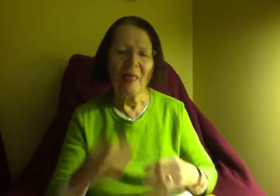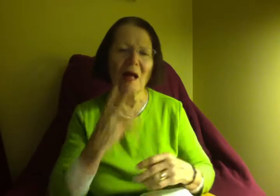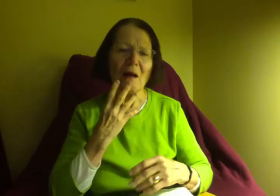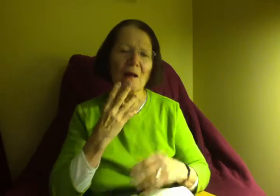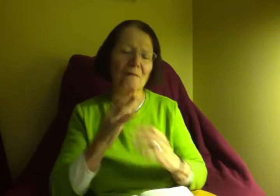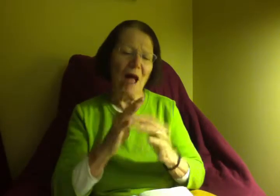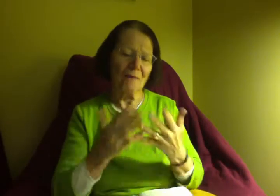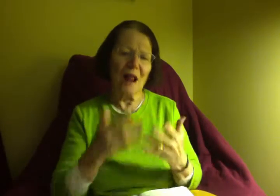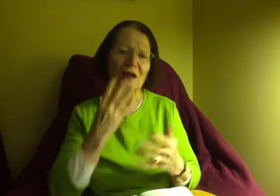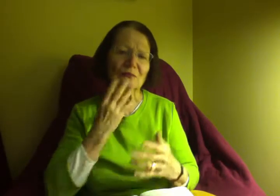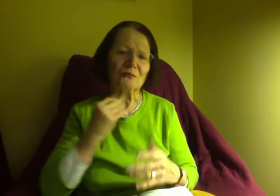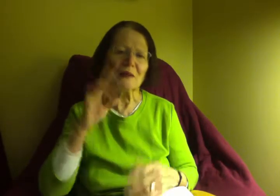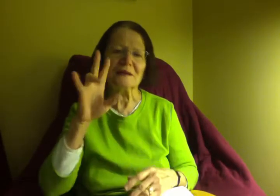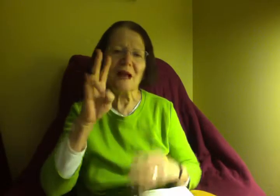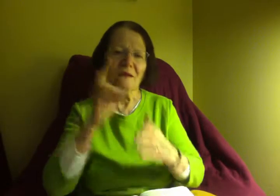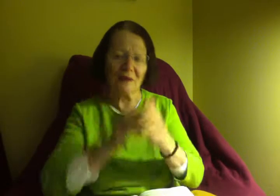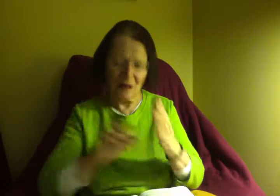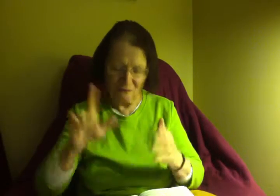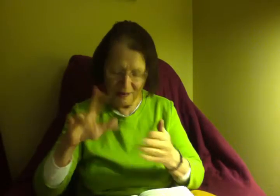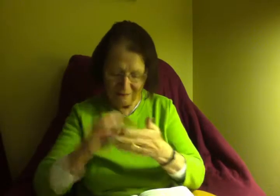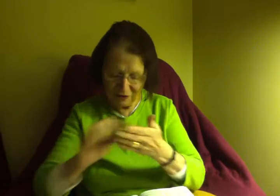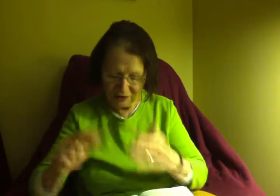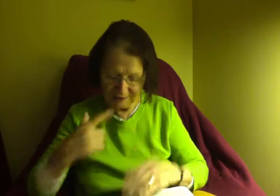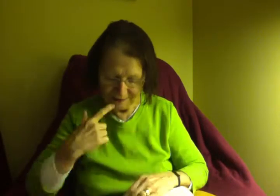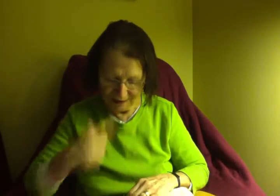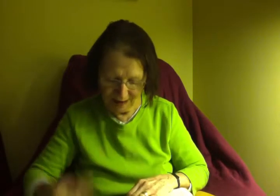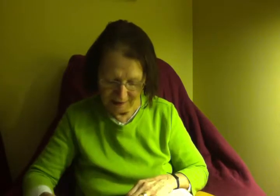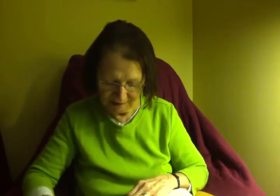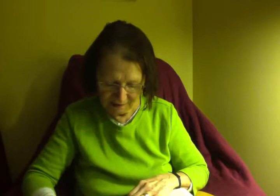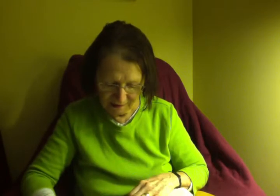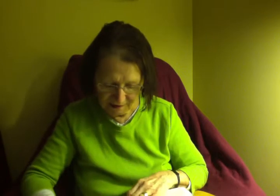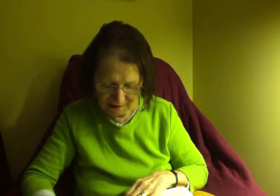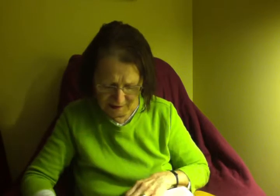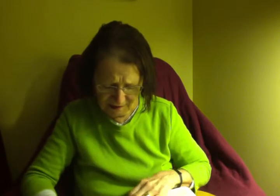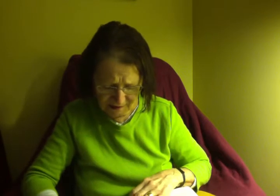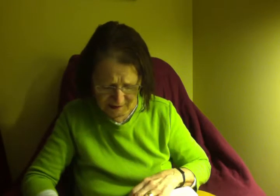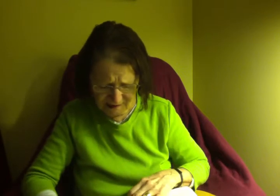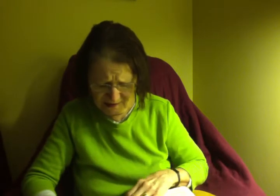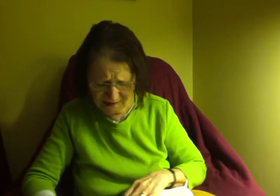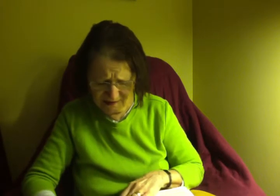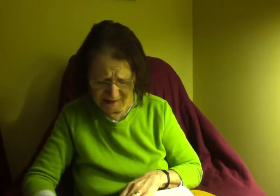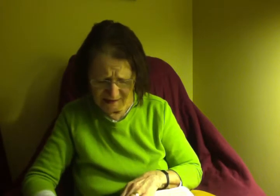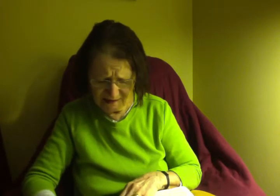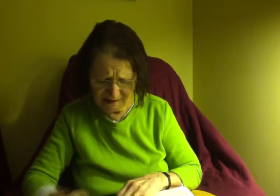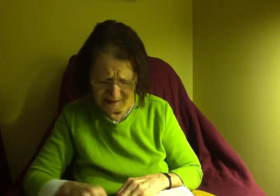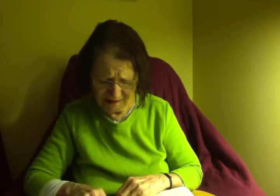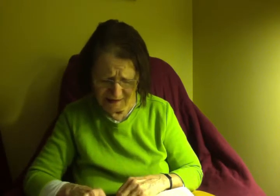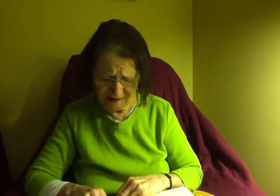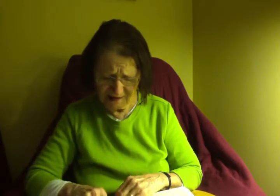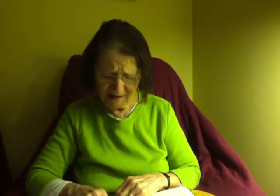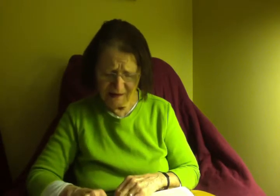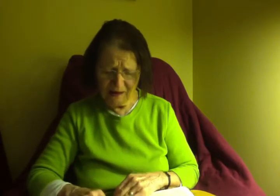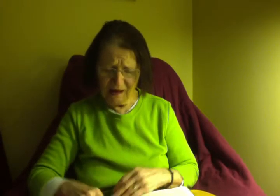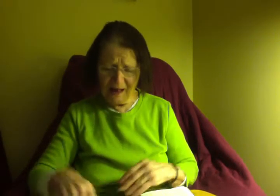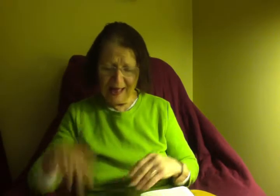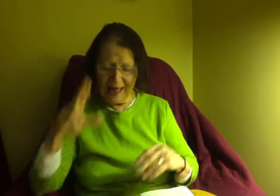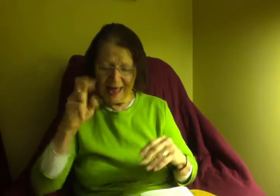there's a bad man who's coming, and